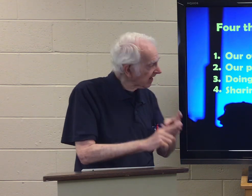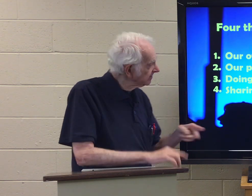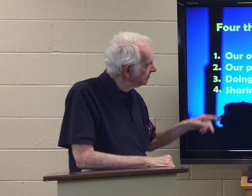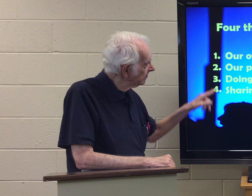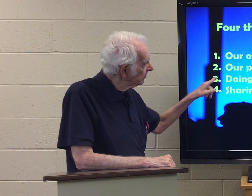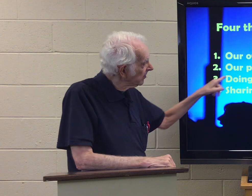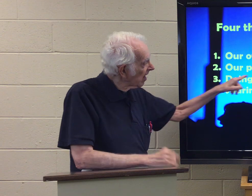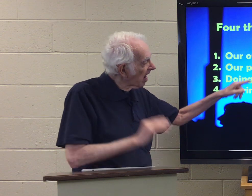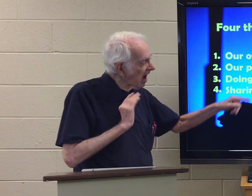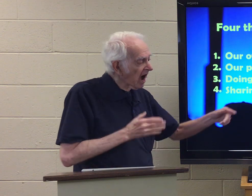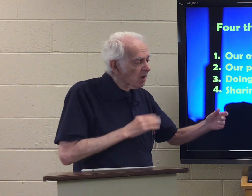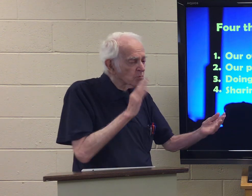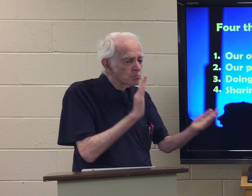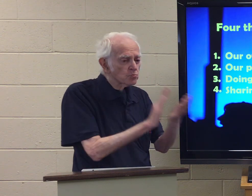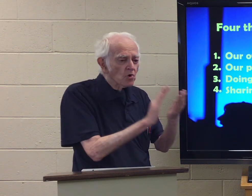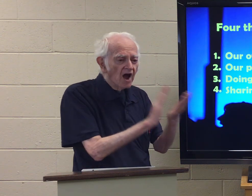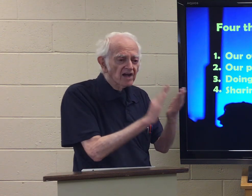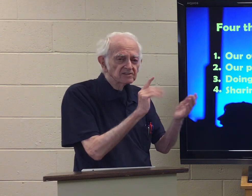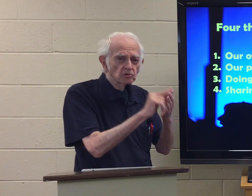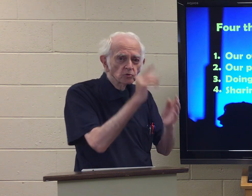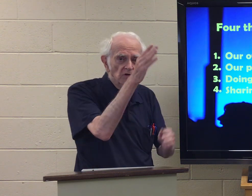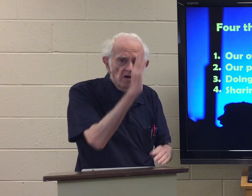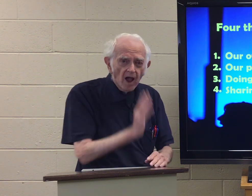Second, our praise to God.